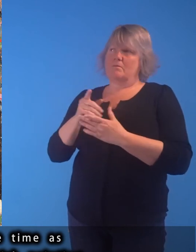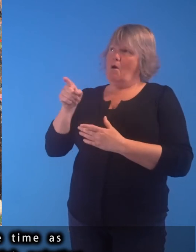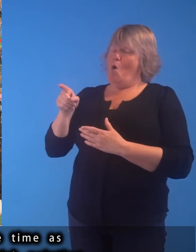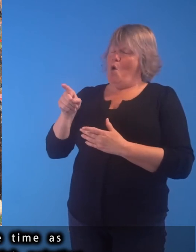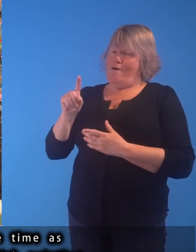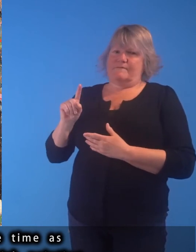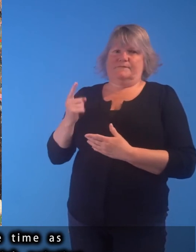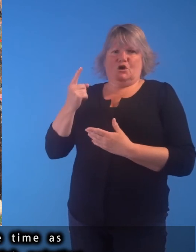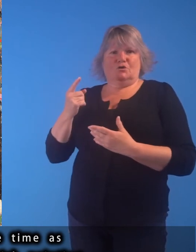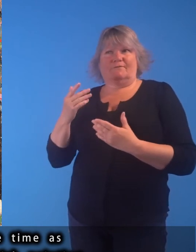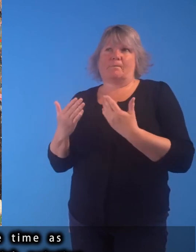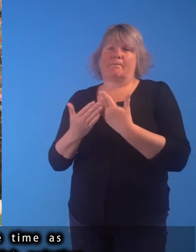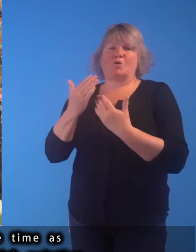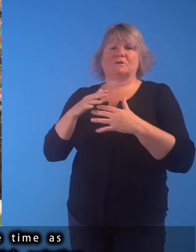forefront of modern British painting.